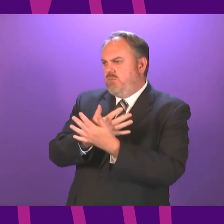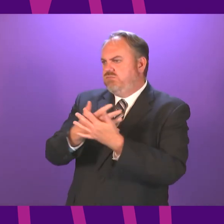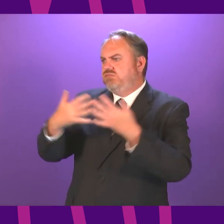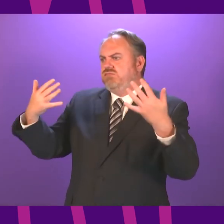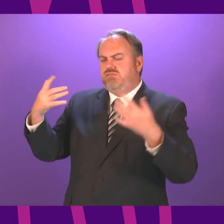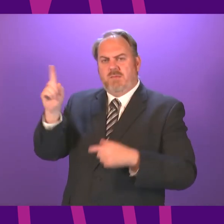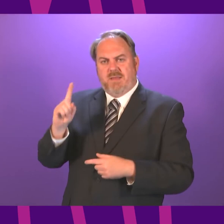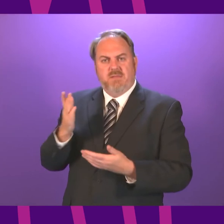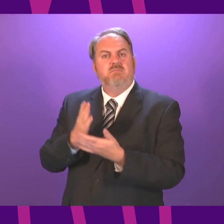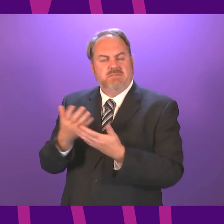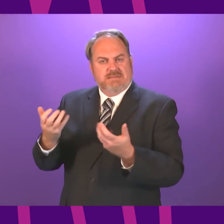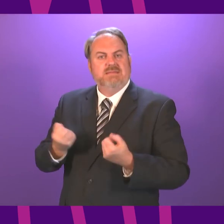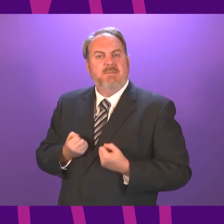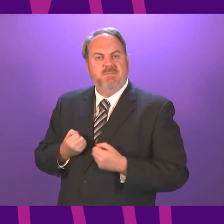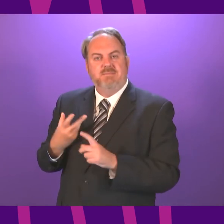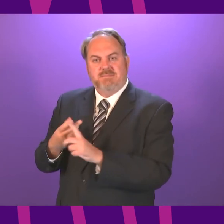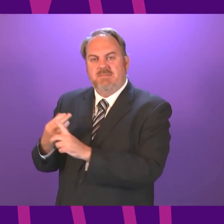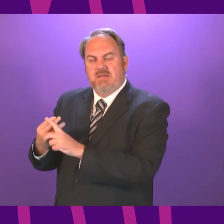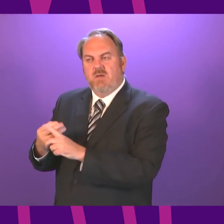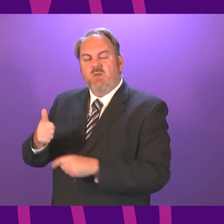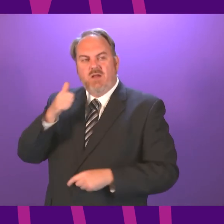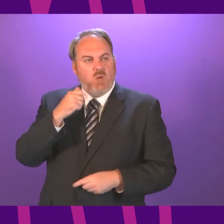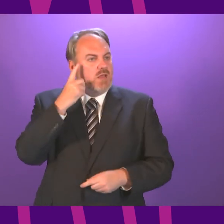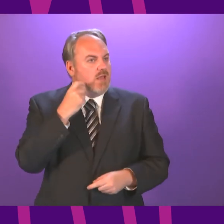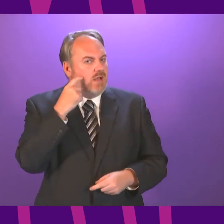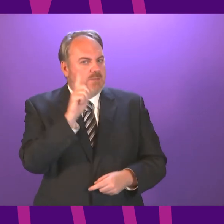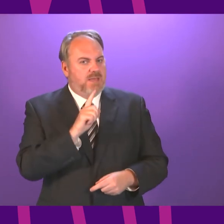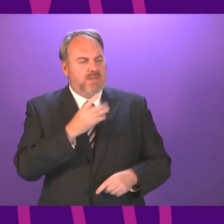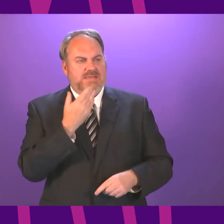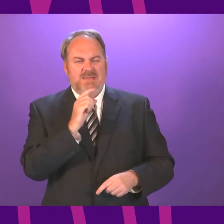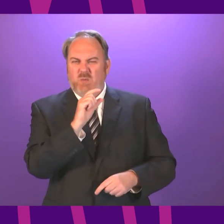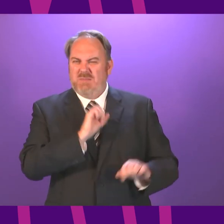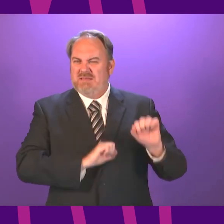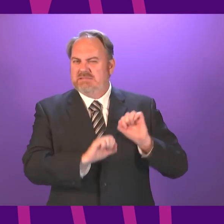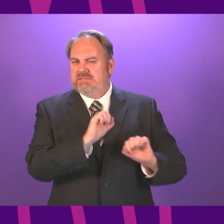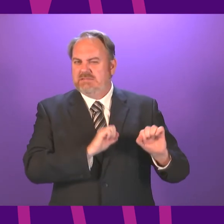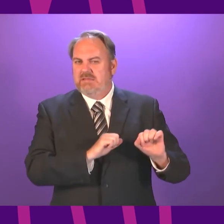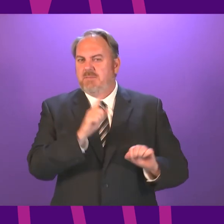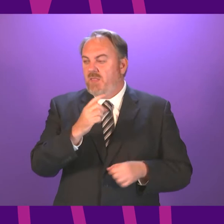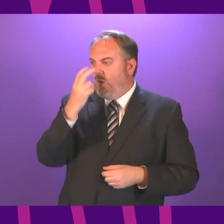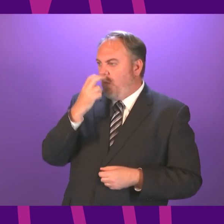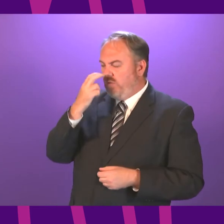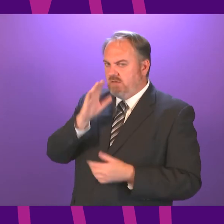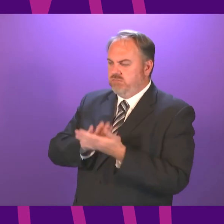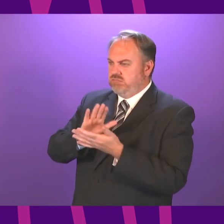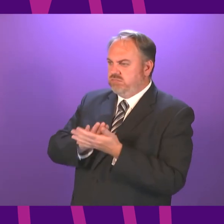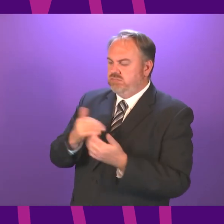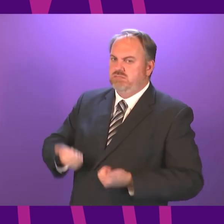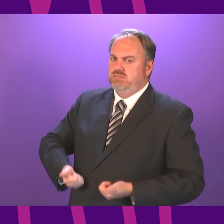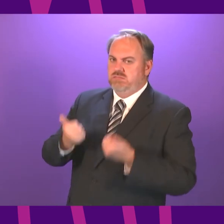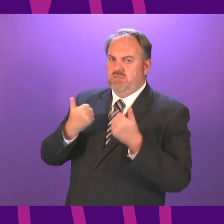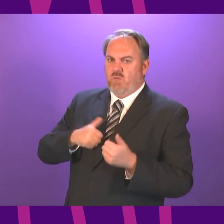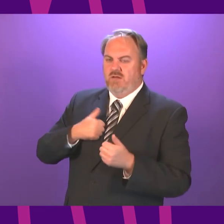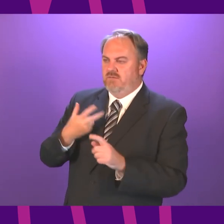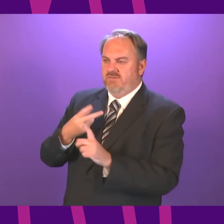They are not as high in the younger groups as they are in the older and frailer groups, but still high by